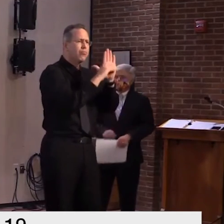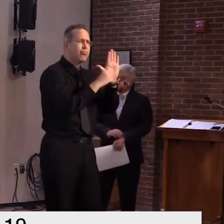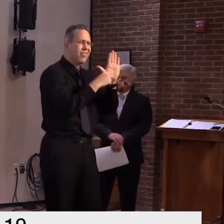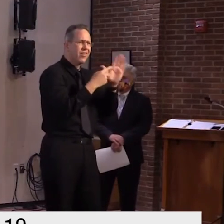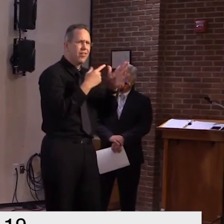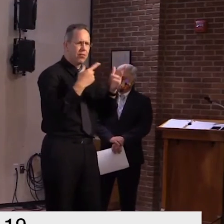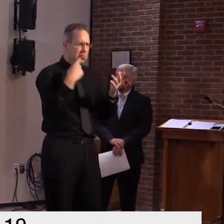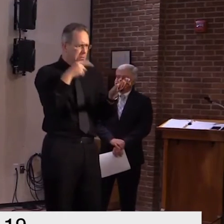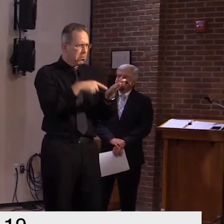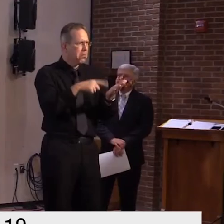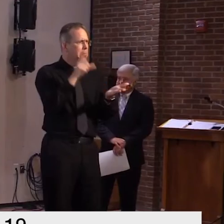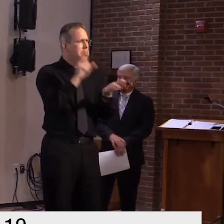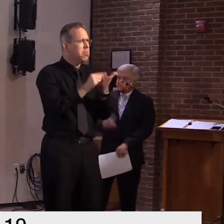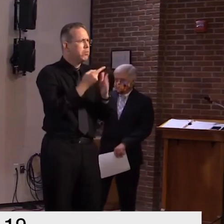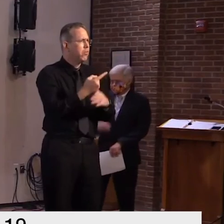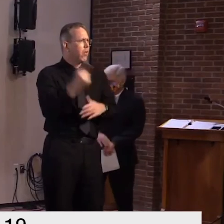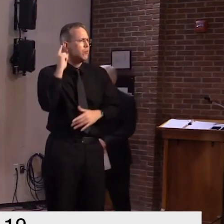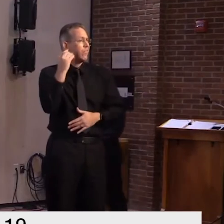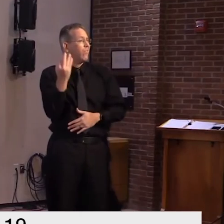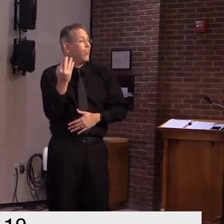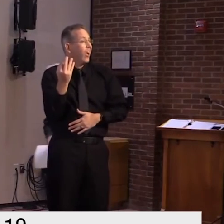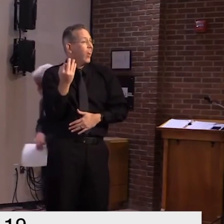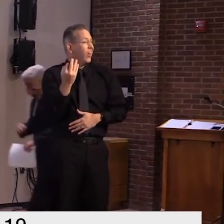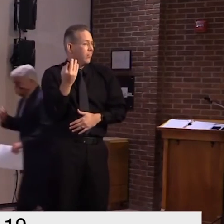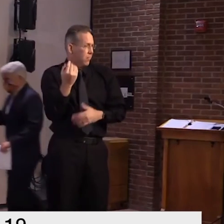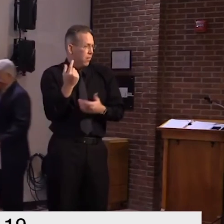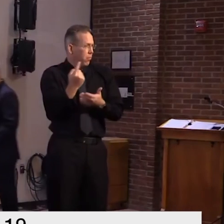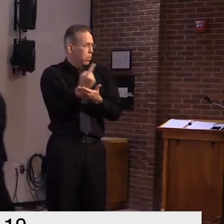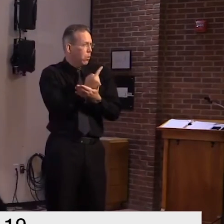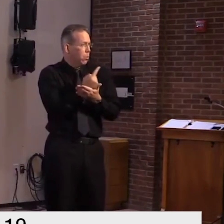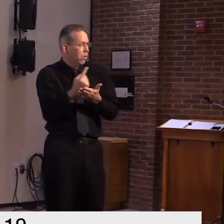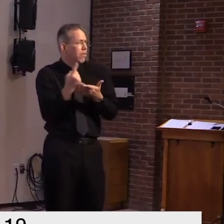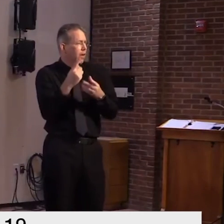place uh since then but i'll let secretary smith answer that